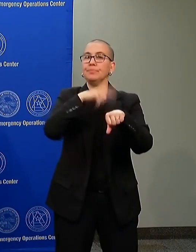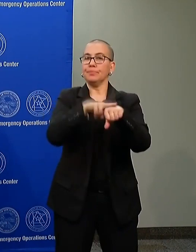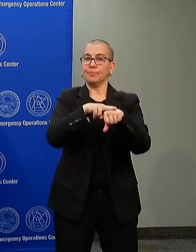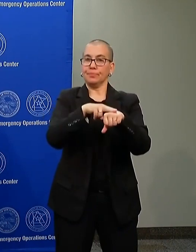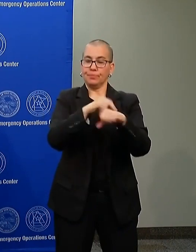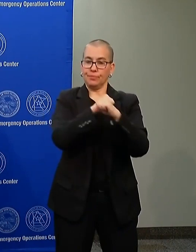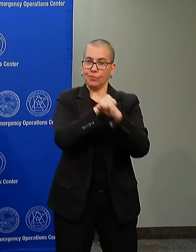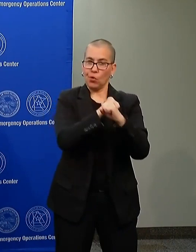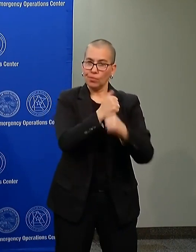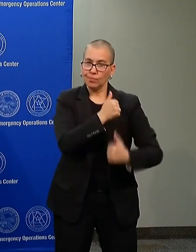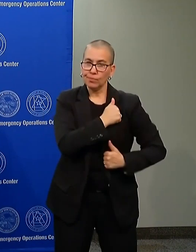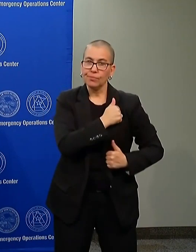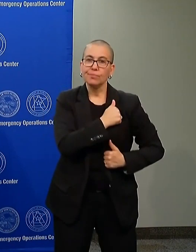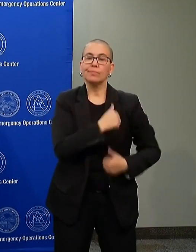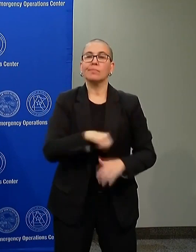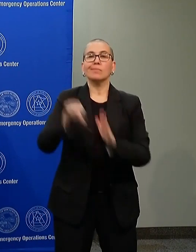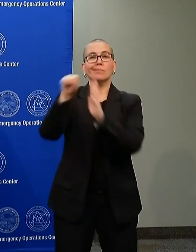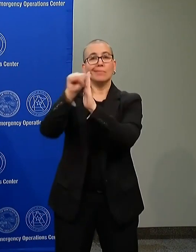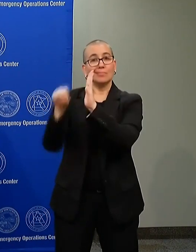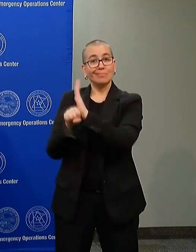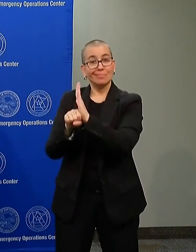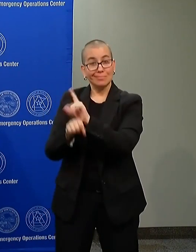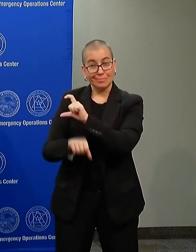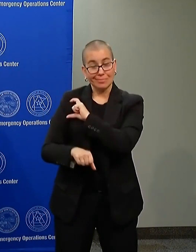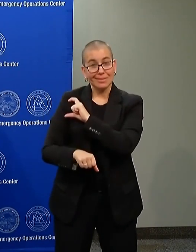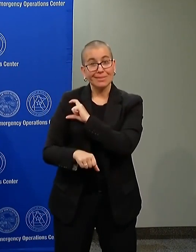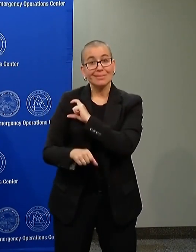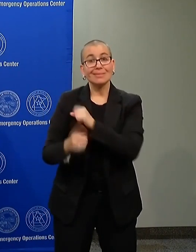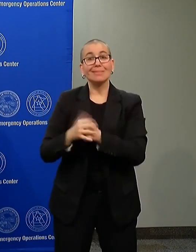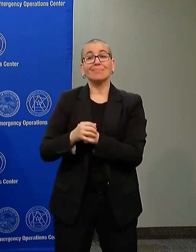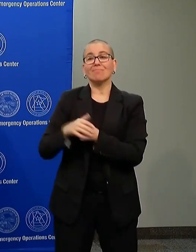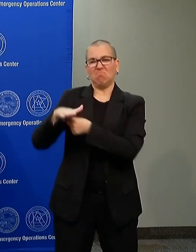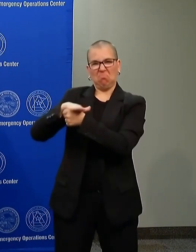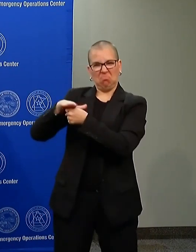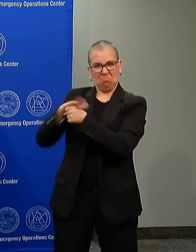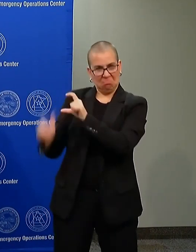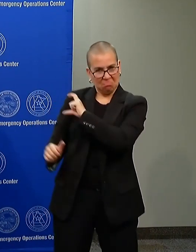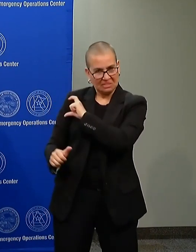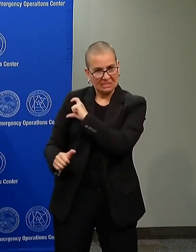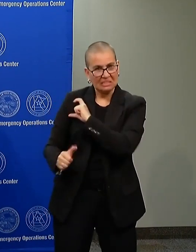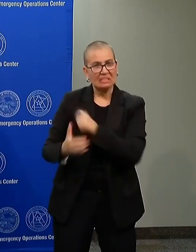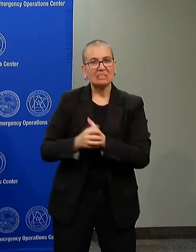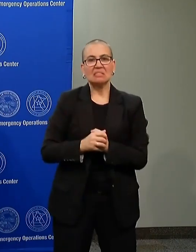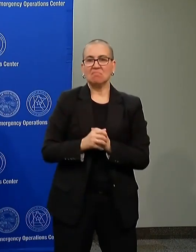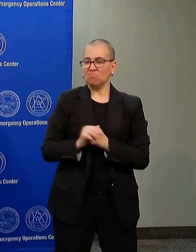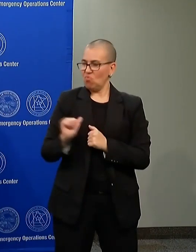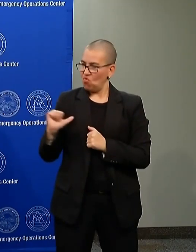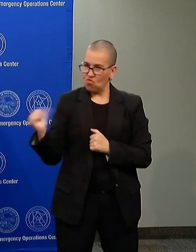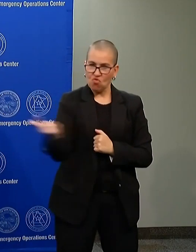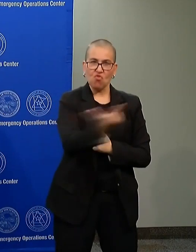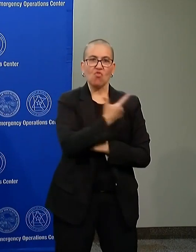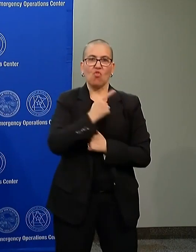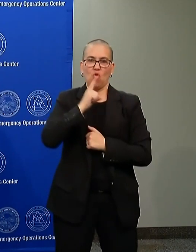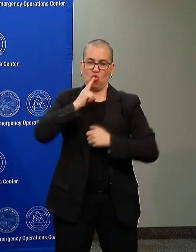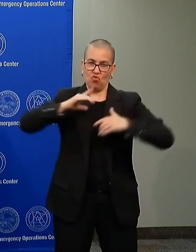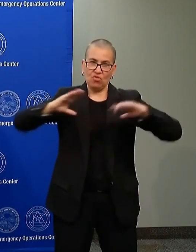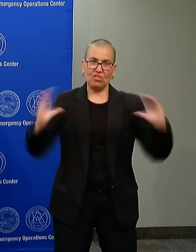local and local lockstep tonight, preventing, responding,